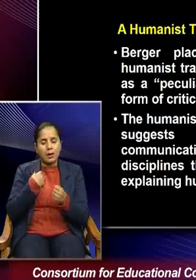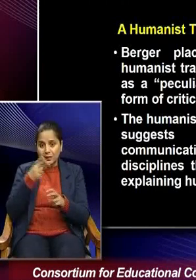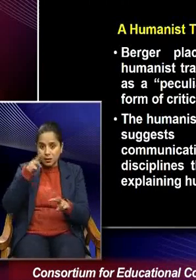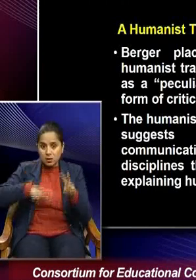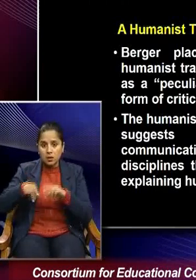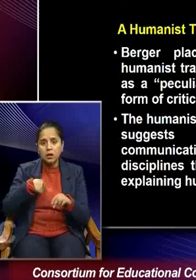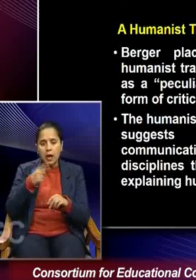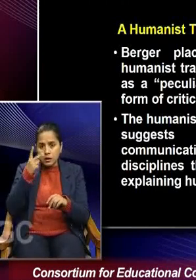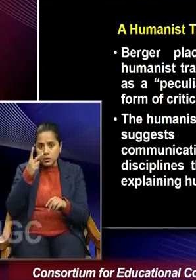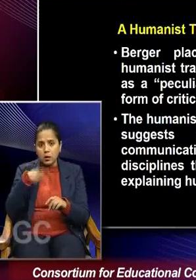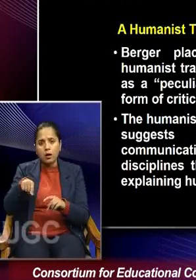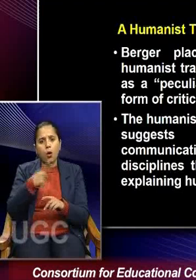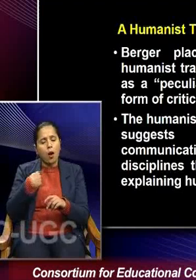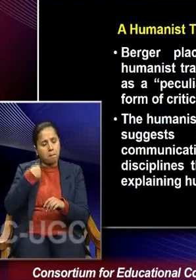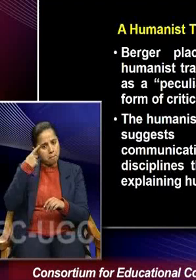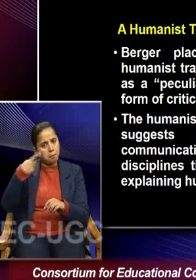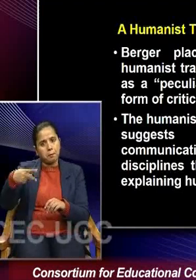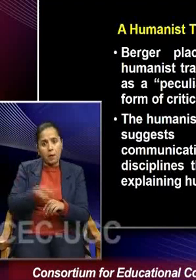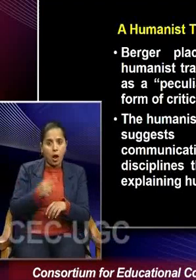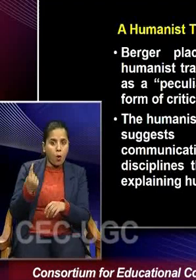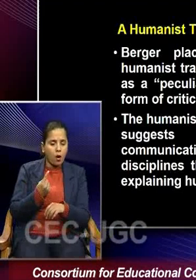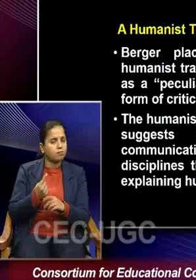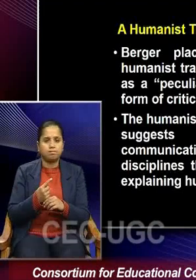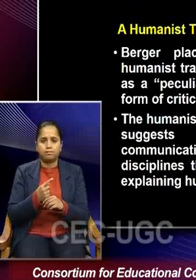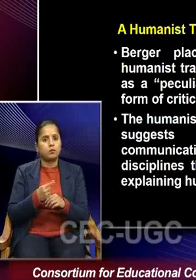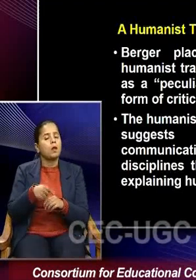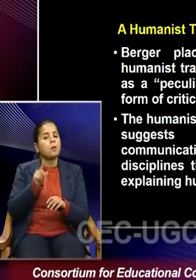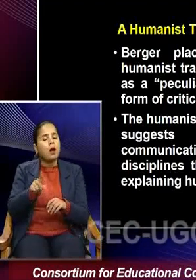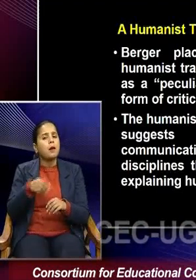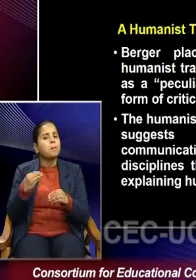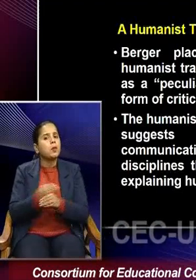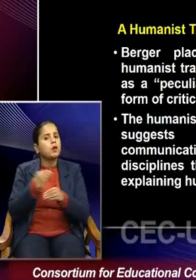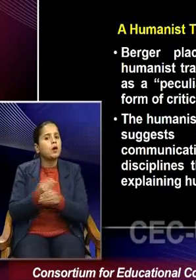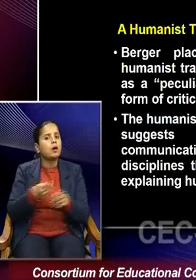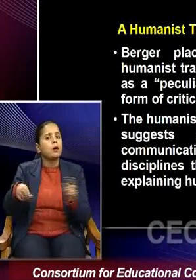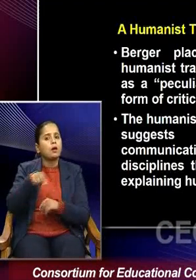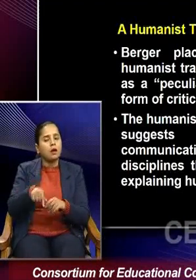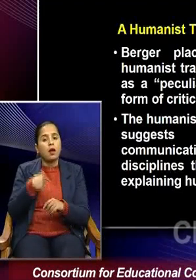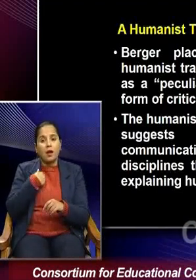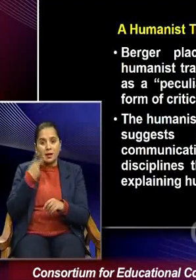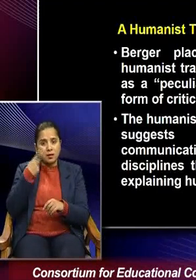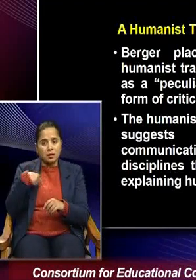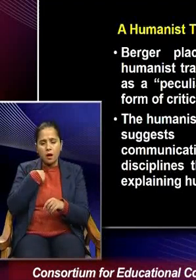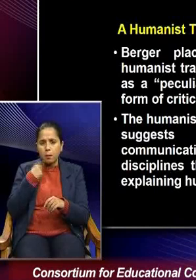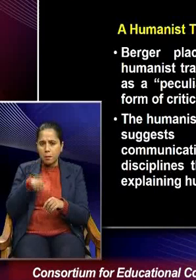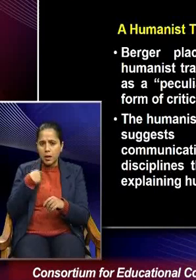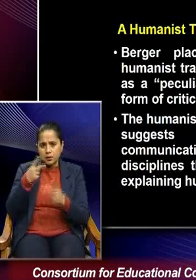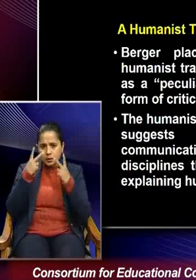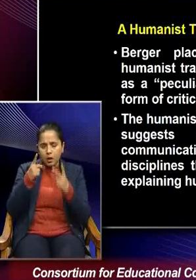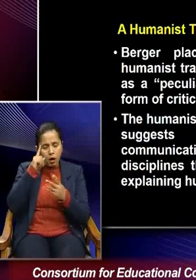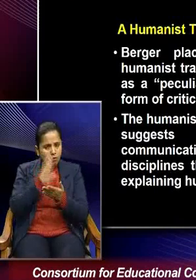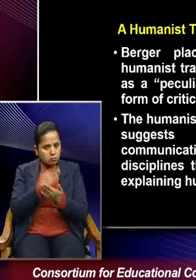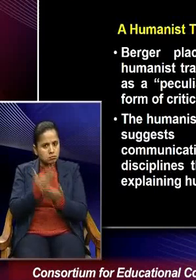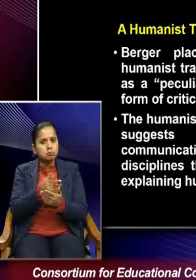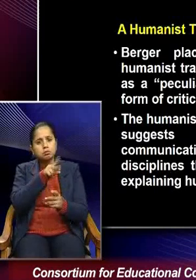look at things and come back with it. What appears to the eye needs to be interpreted